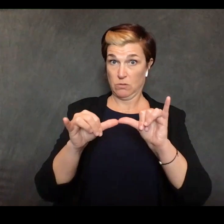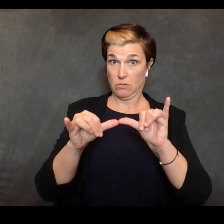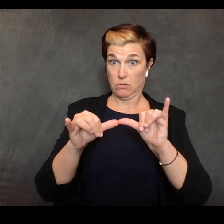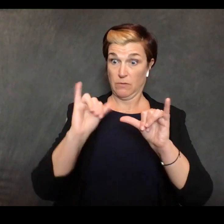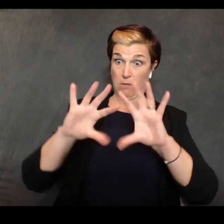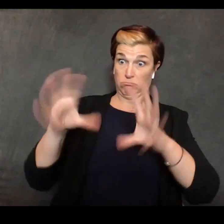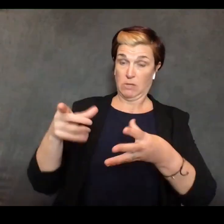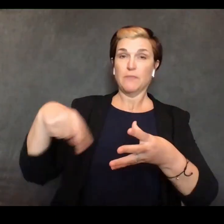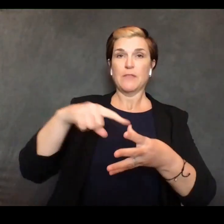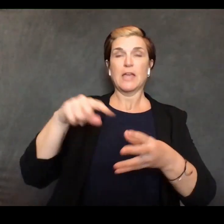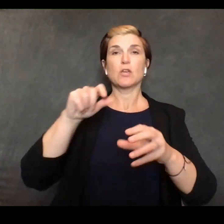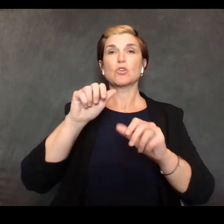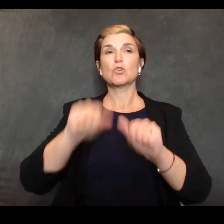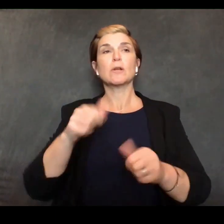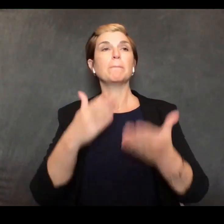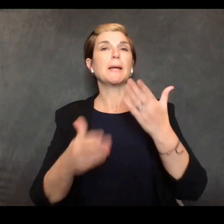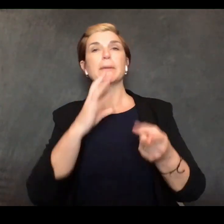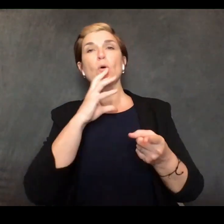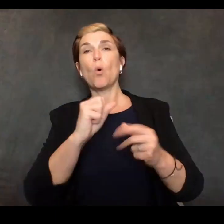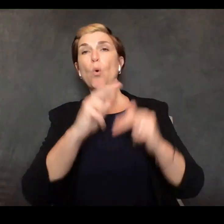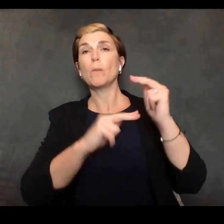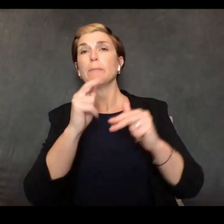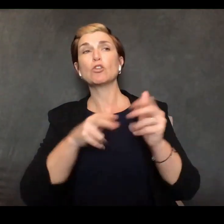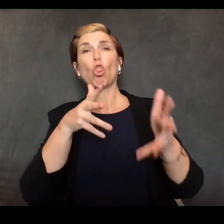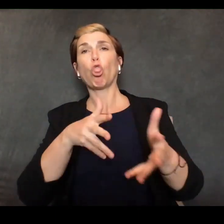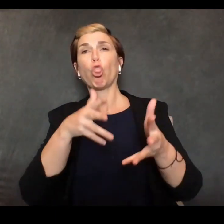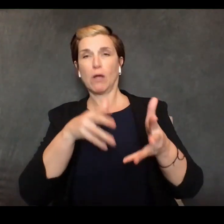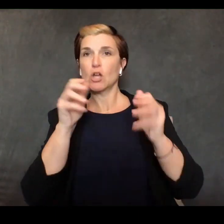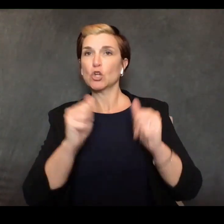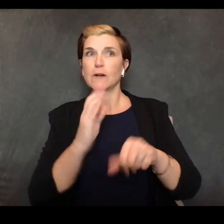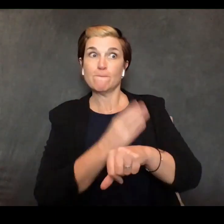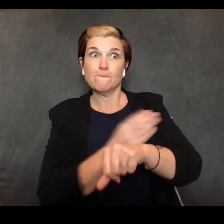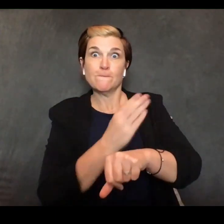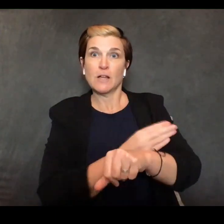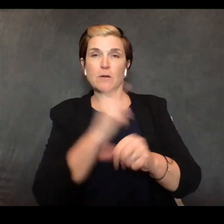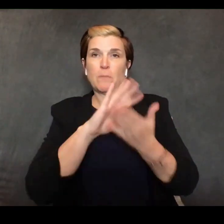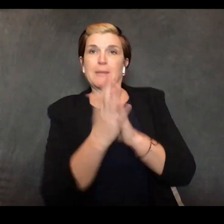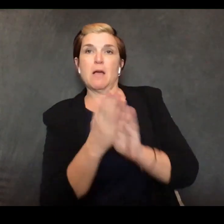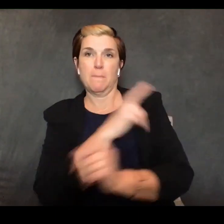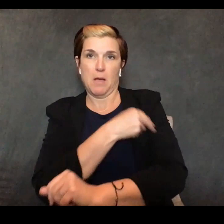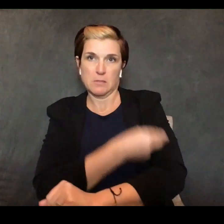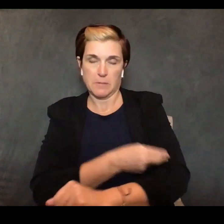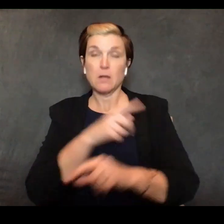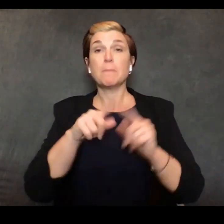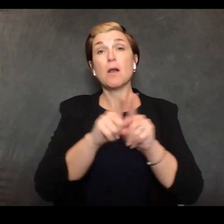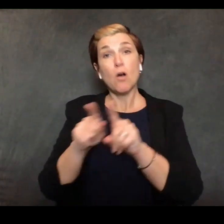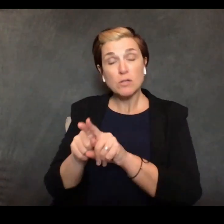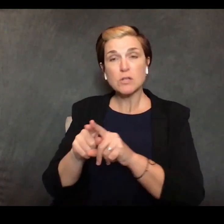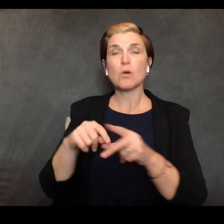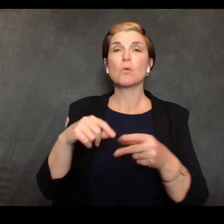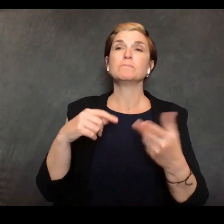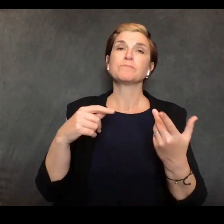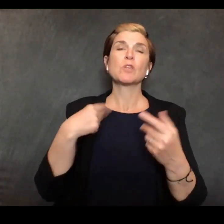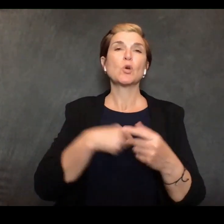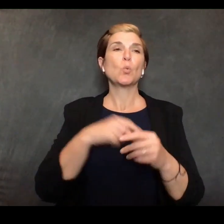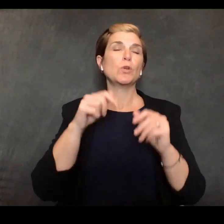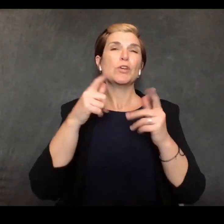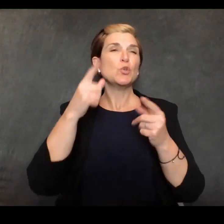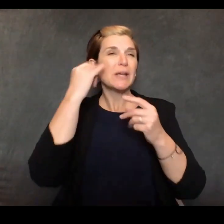but the president also has us inventorying uh... what you all would understand is field hospitals or mash hospitals that can be deployed